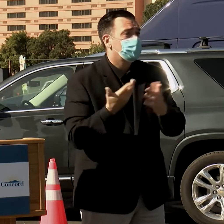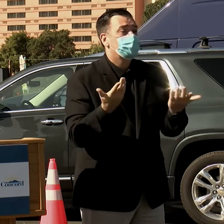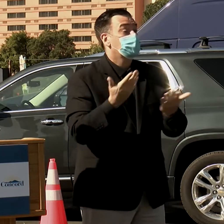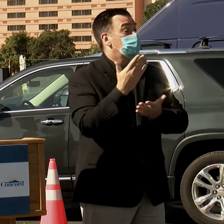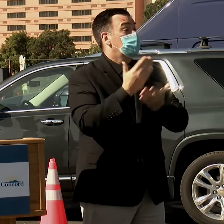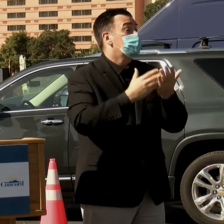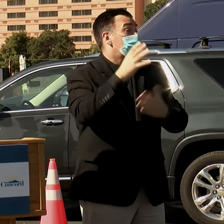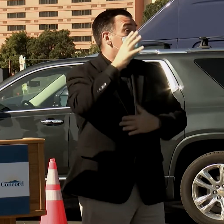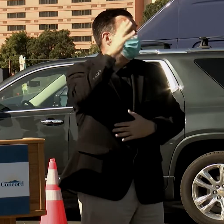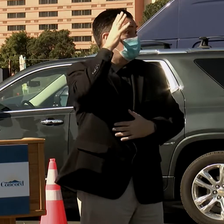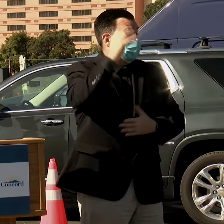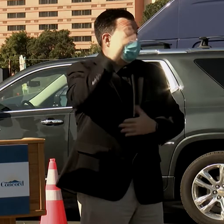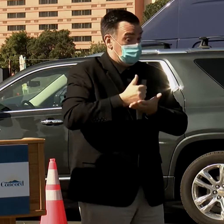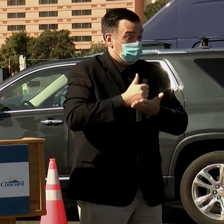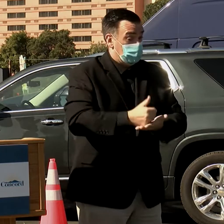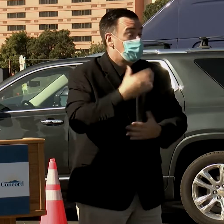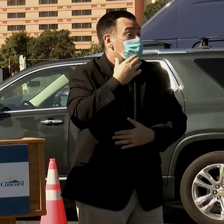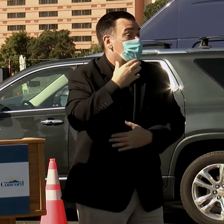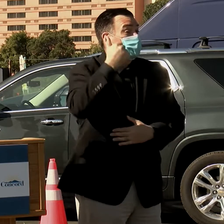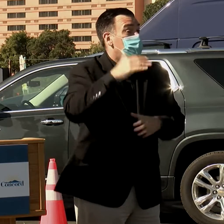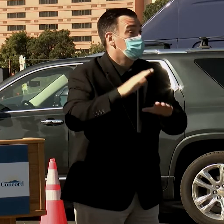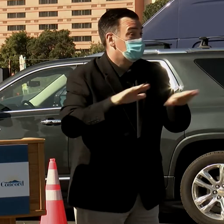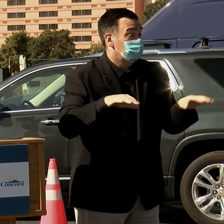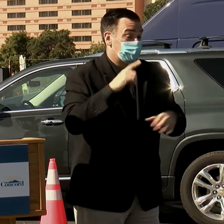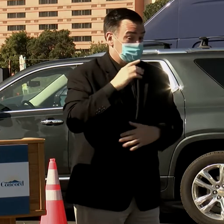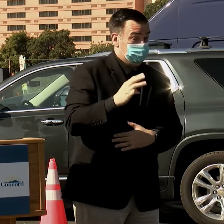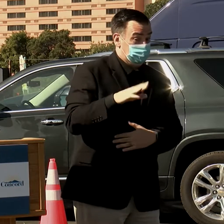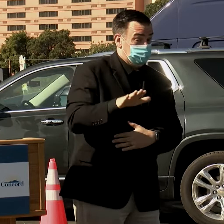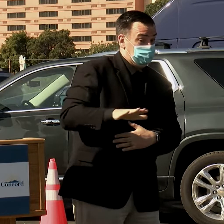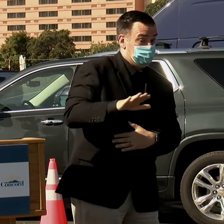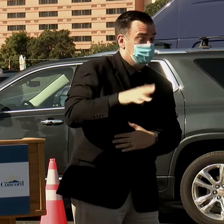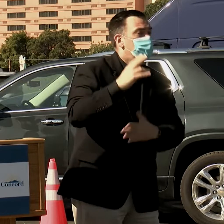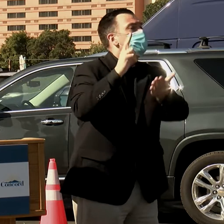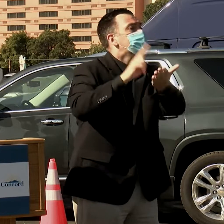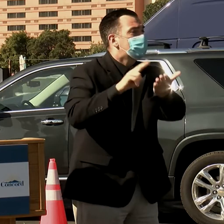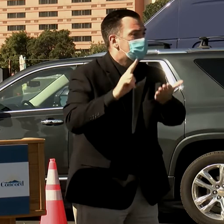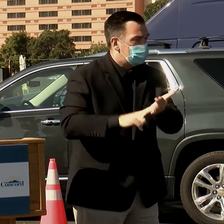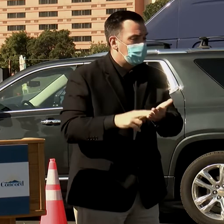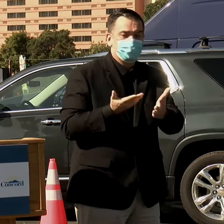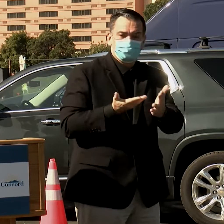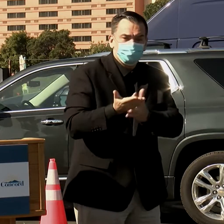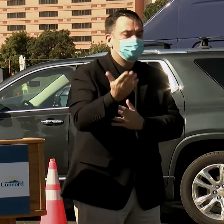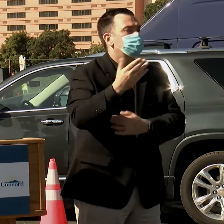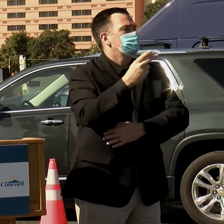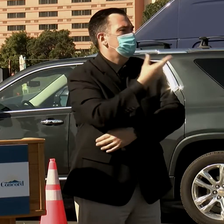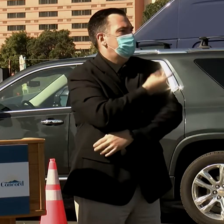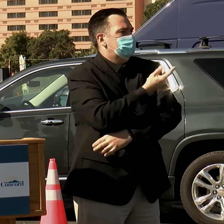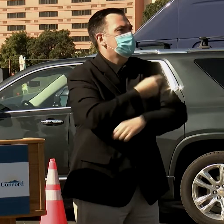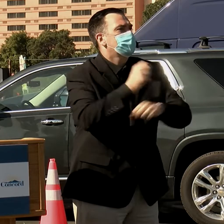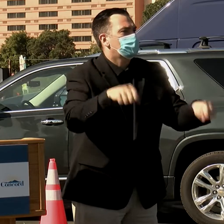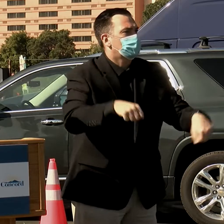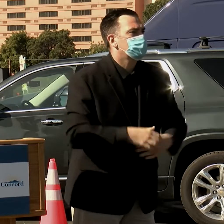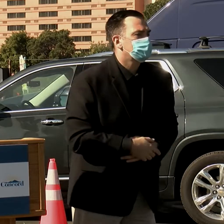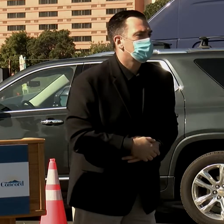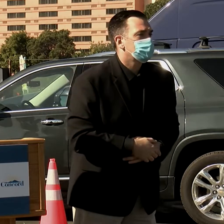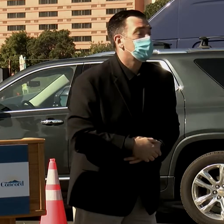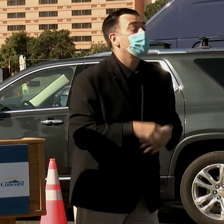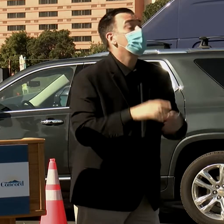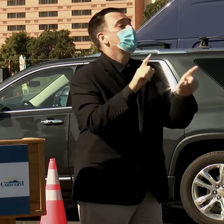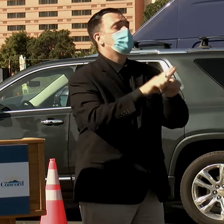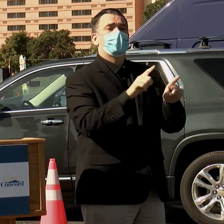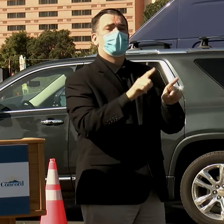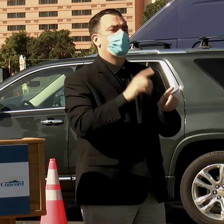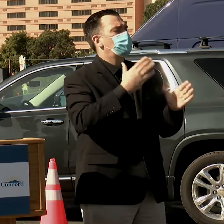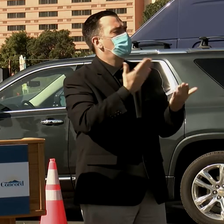parents, help your older children now 16 and over to be able to sign up to be able to get their vaccine. I also want to thank this